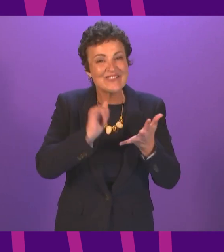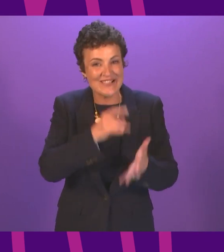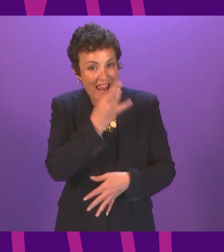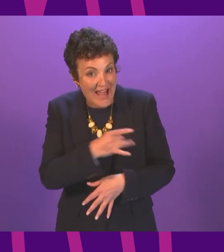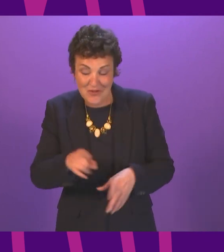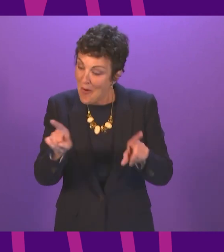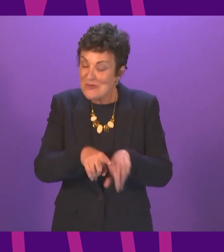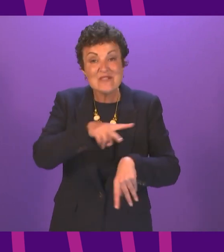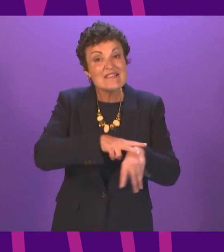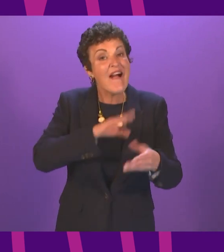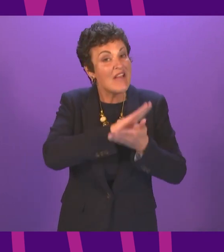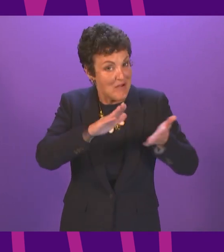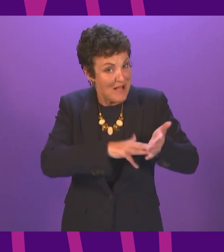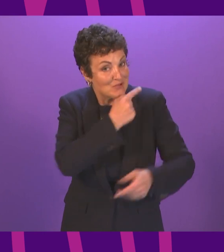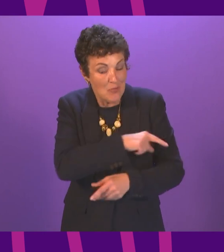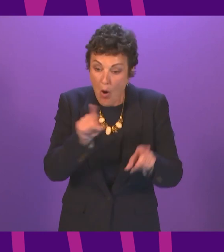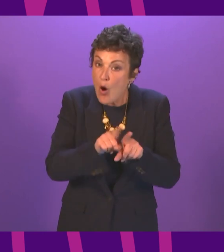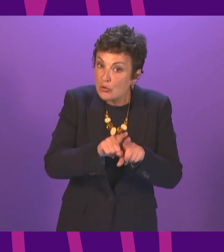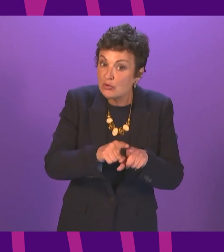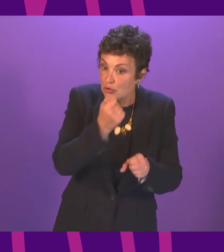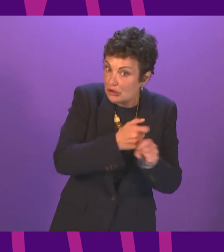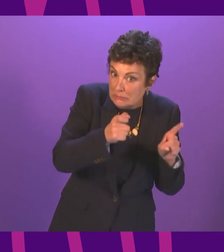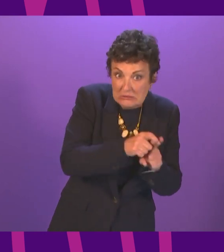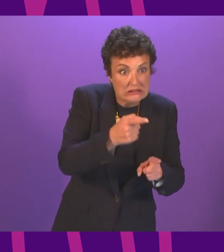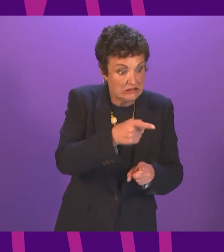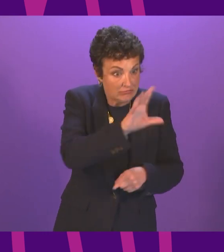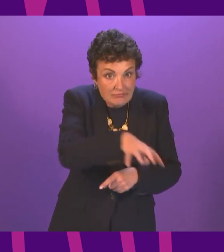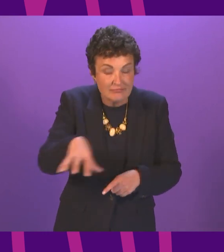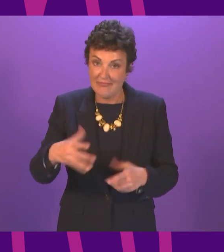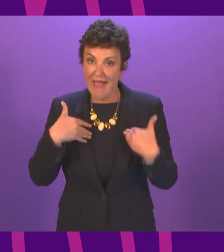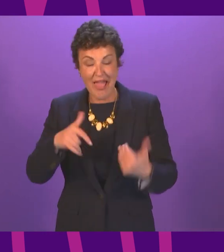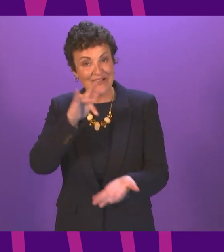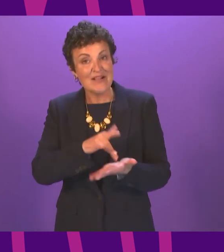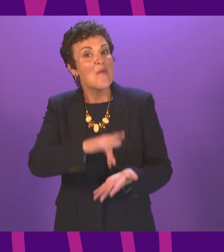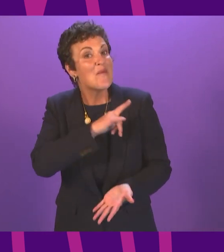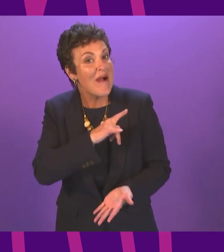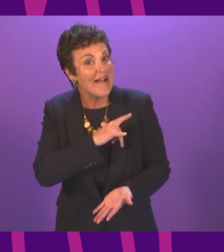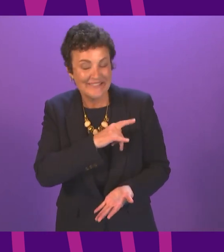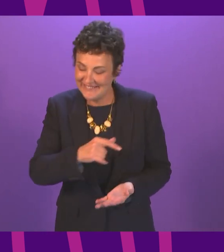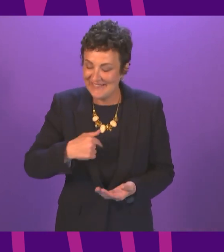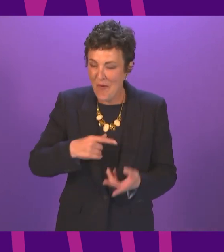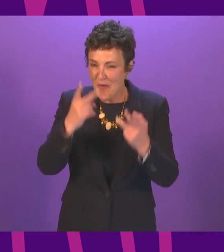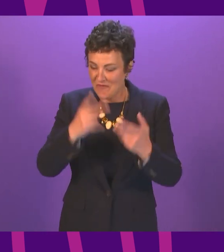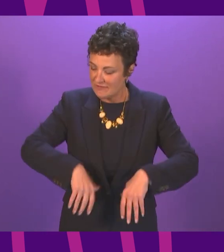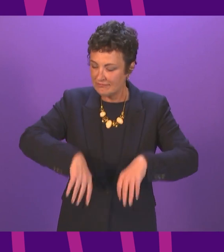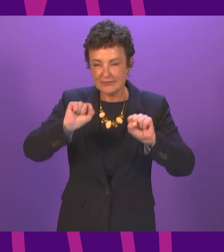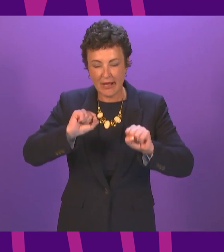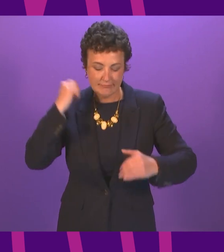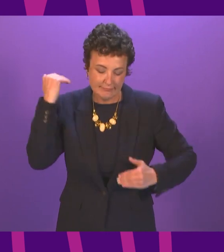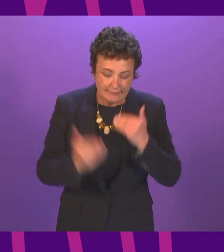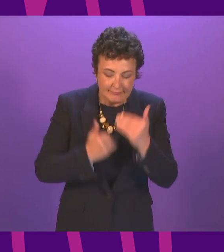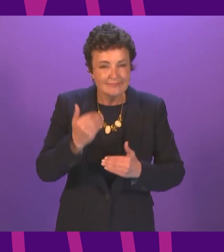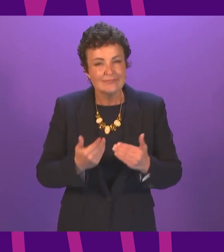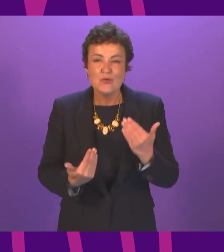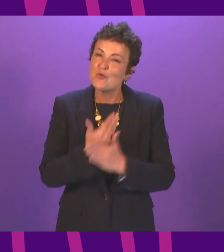staff at Hare Myers and in GP practices and health centres as we now hopefully forge ahead with our